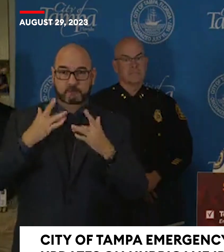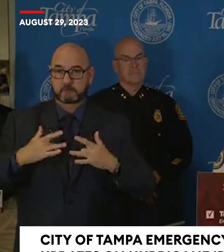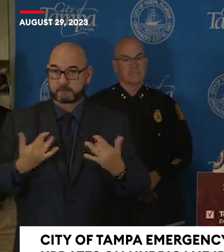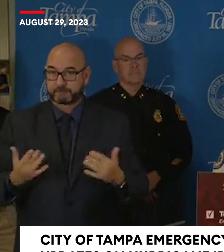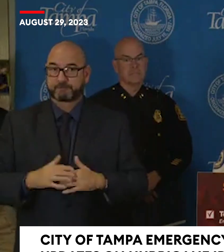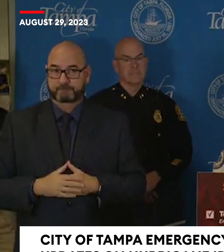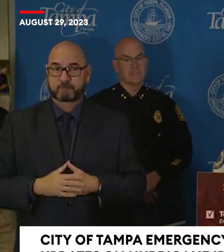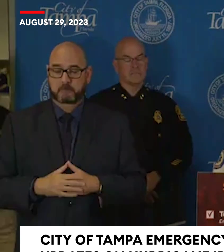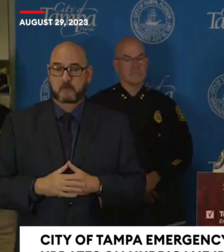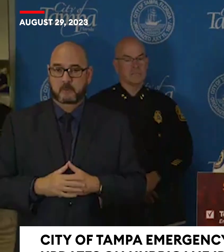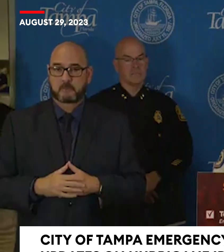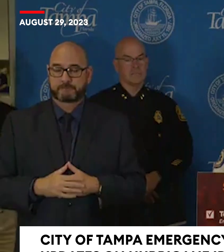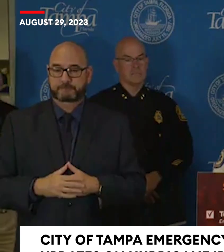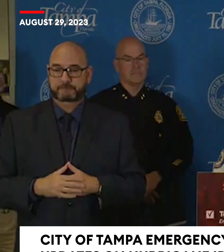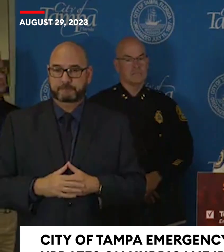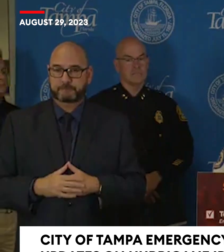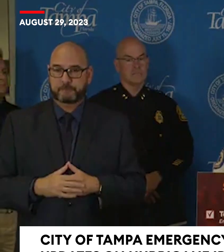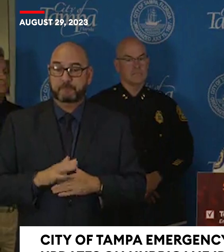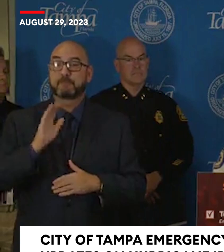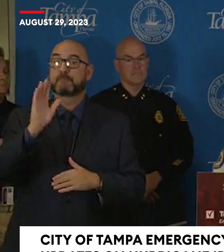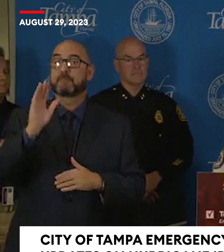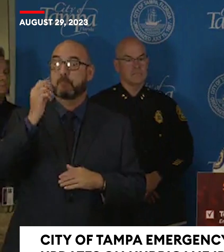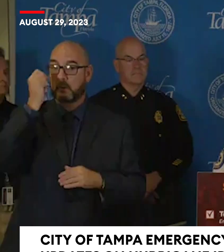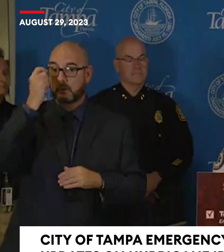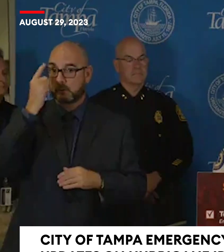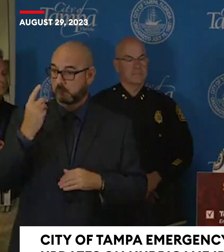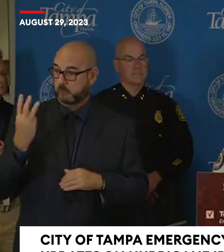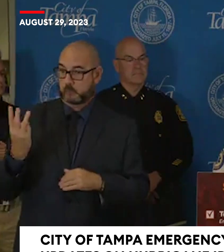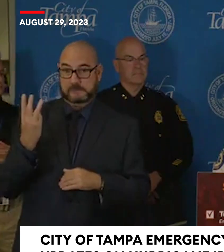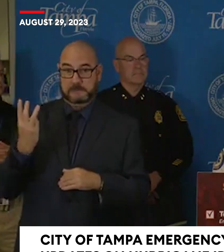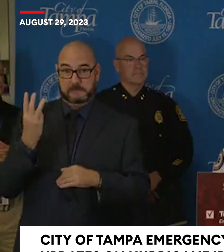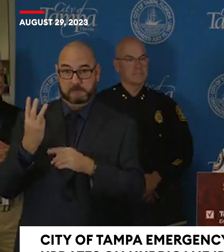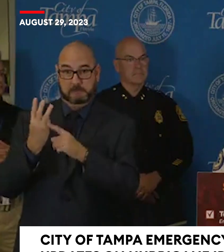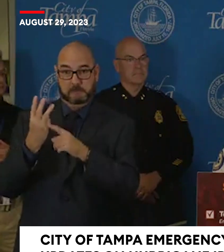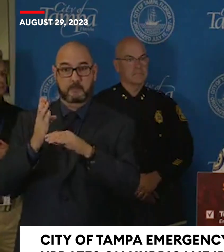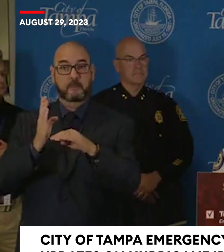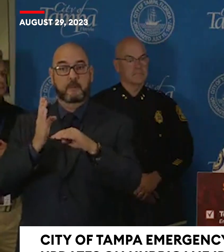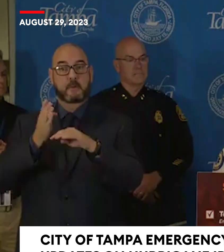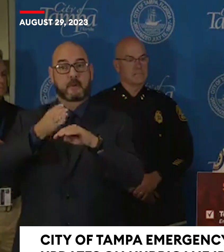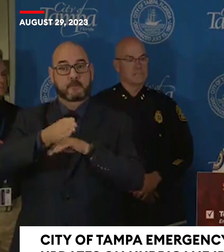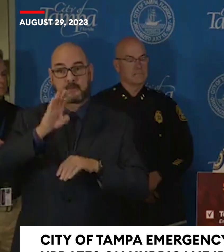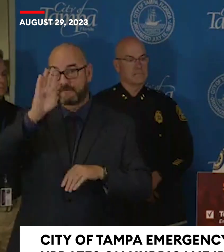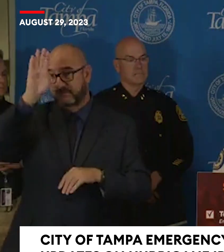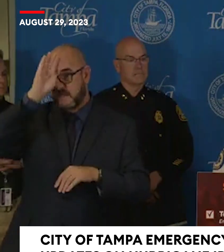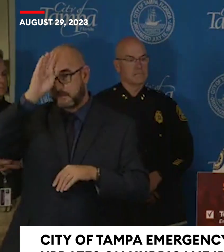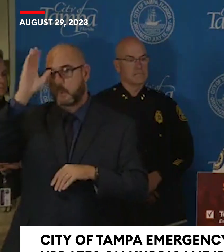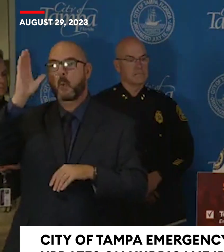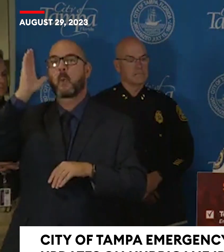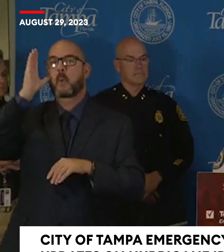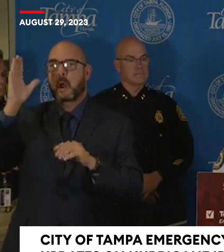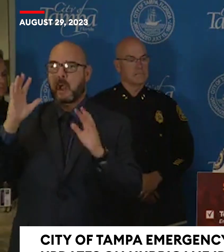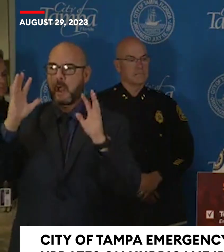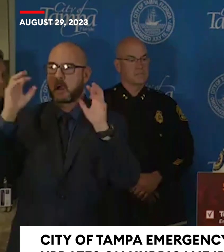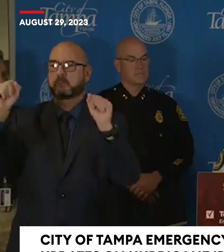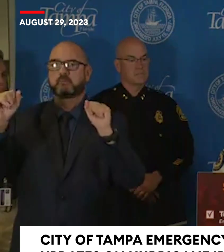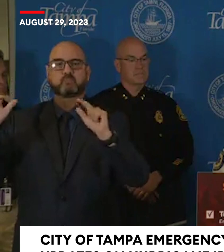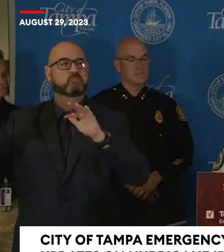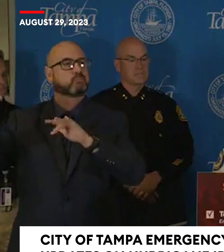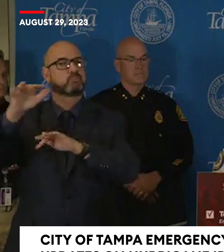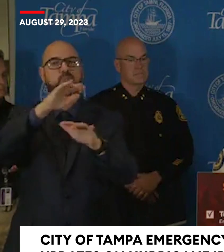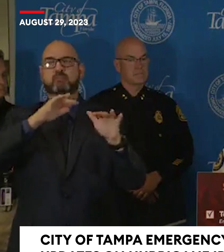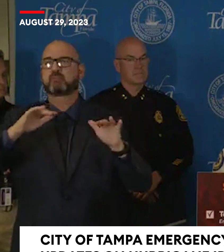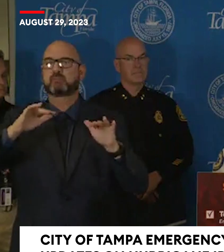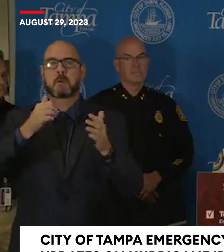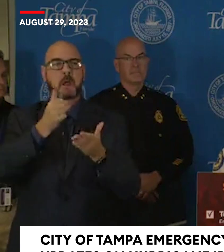on Wednesday, the fire department will be out to assist authorities if anyone needs assistance. If you are